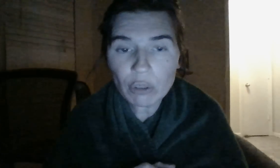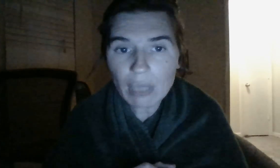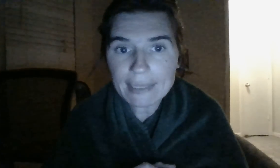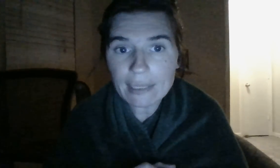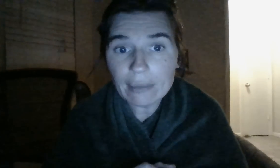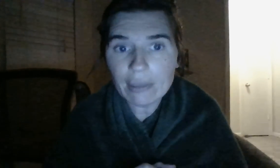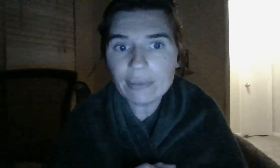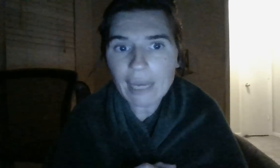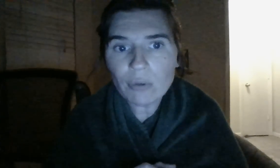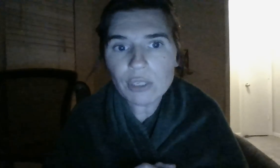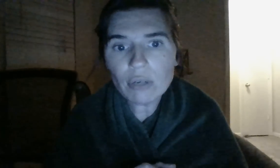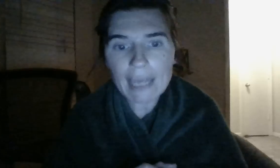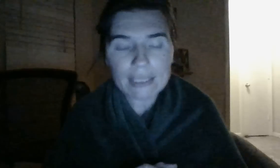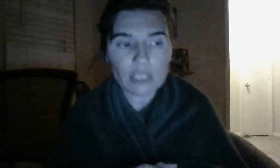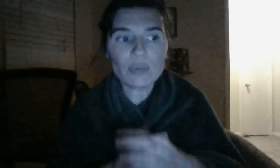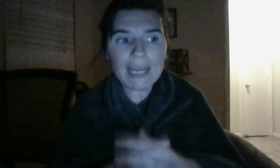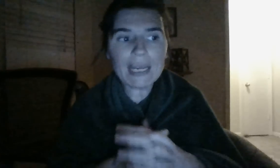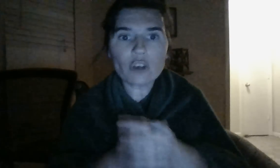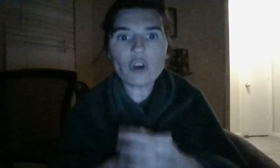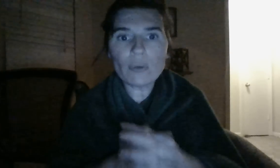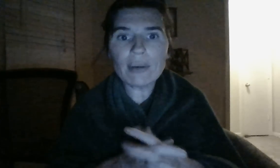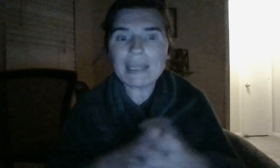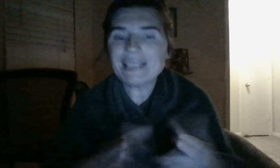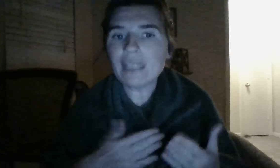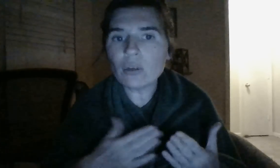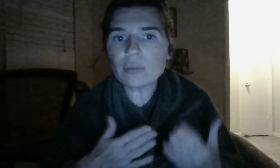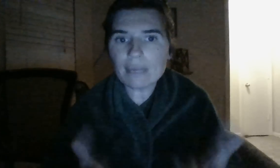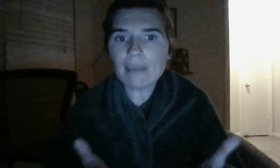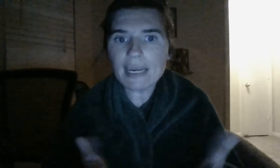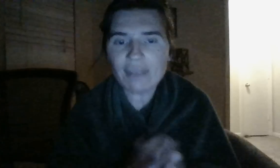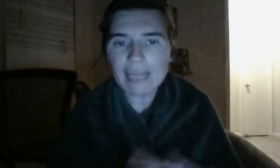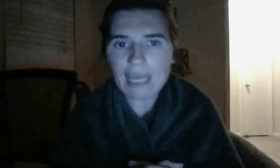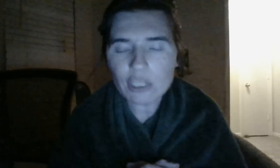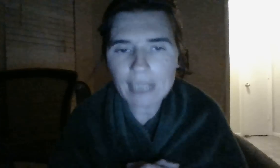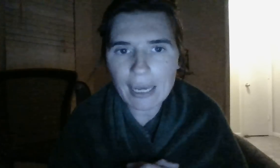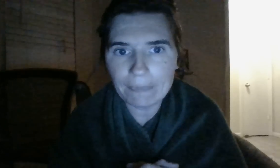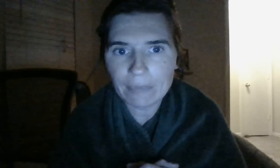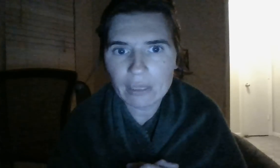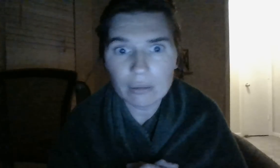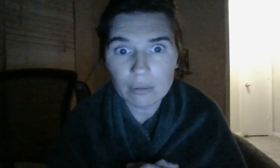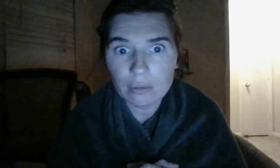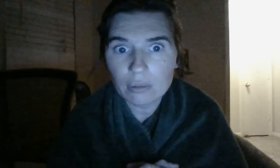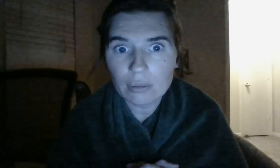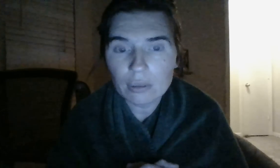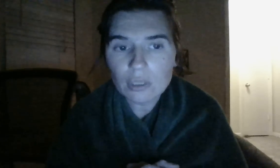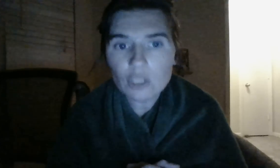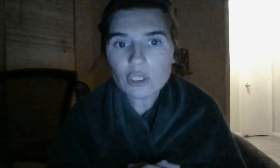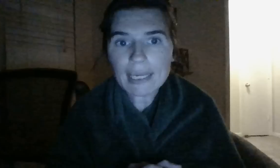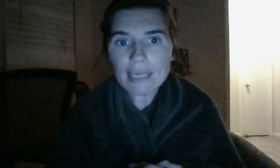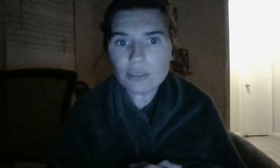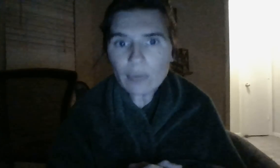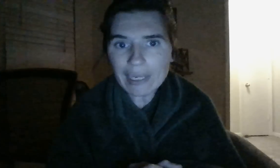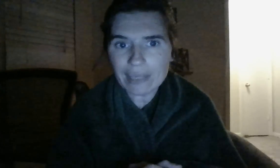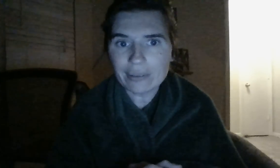utilize it, then they don't utilize it. You can't go around and steal somebody's vacation time. You just can't do it.